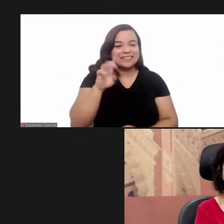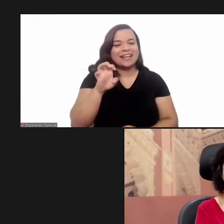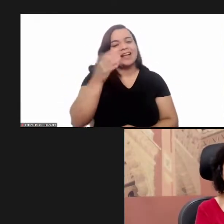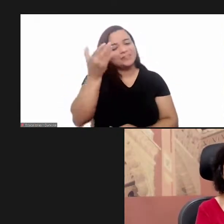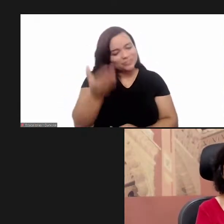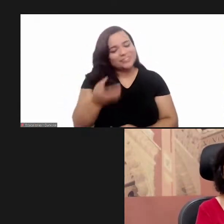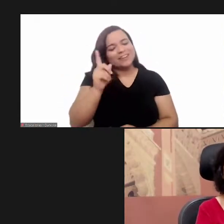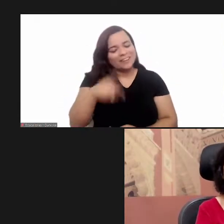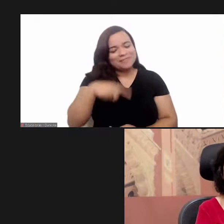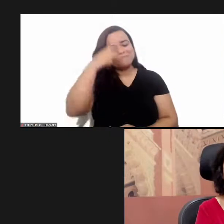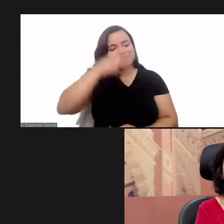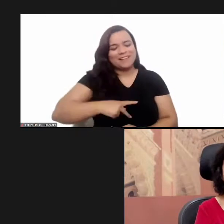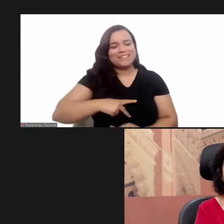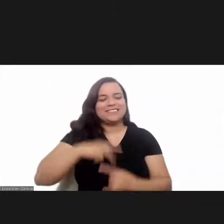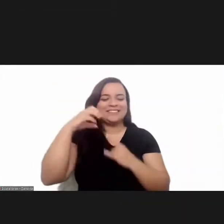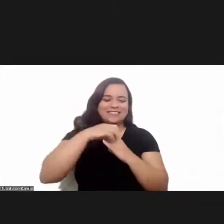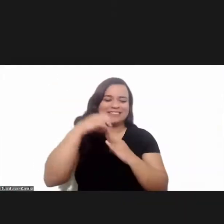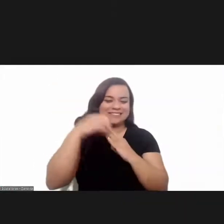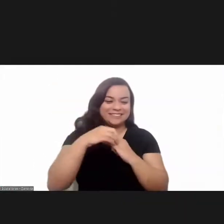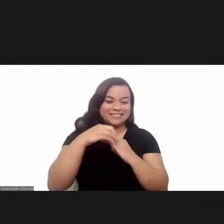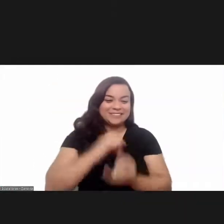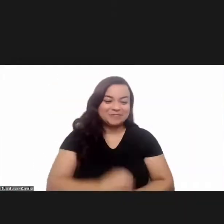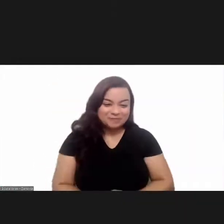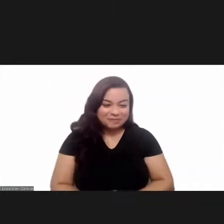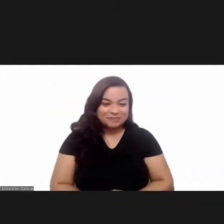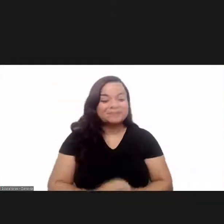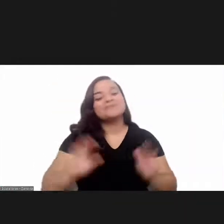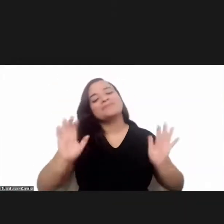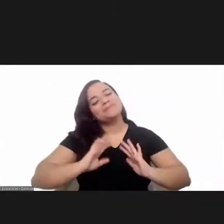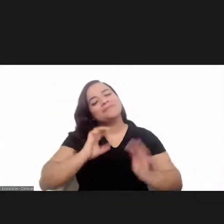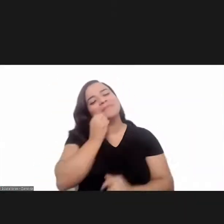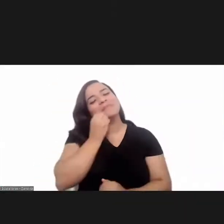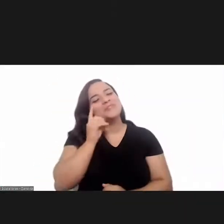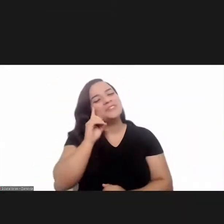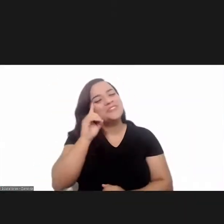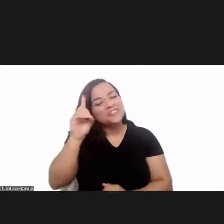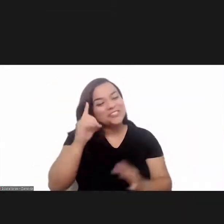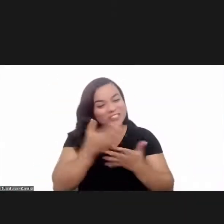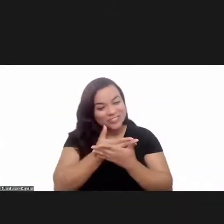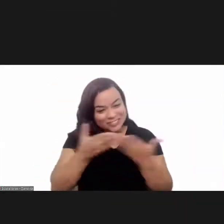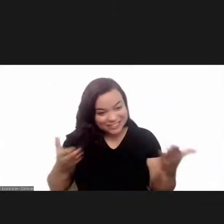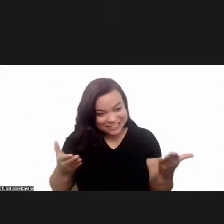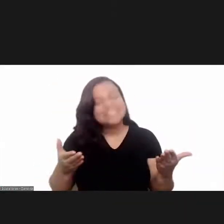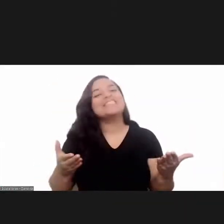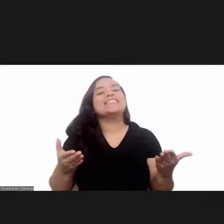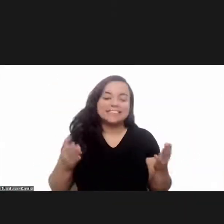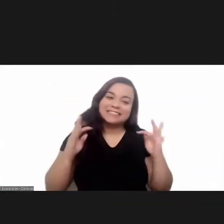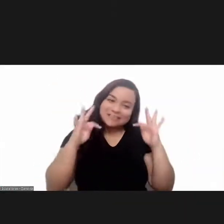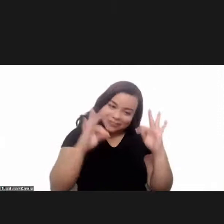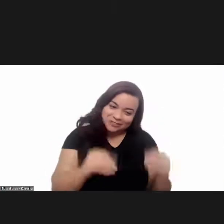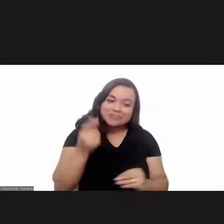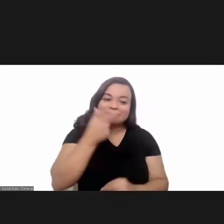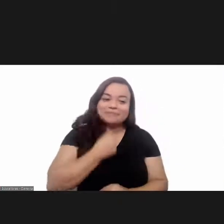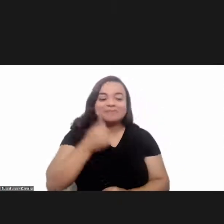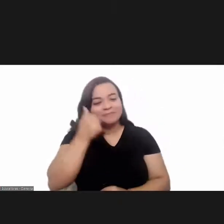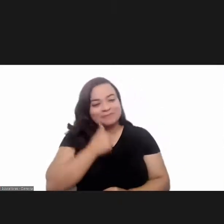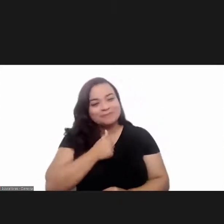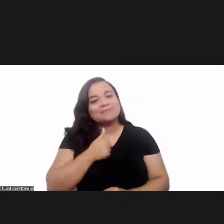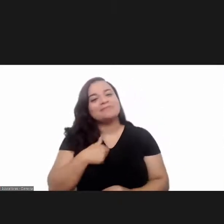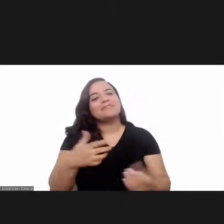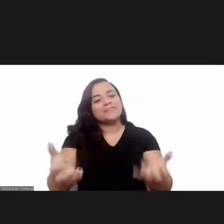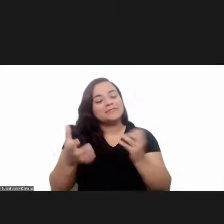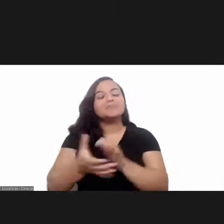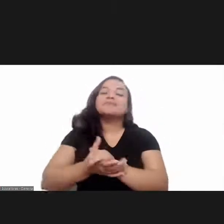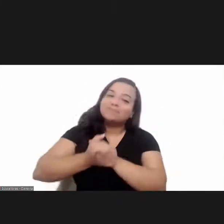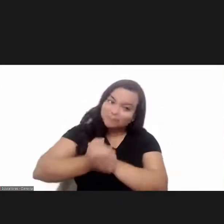of the oswaldo cruz foundation good morning inez good morning one and all